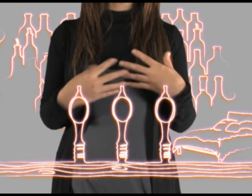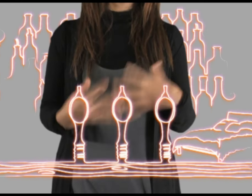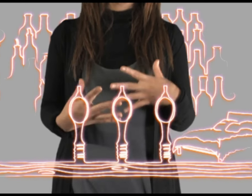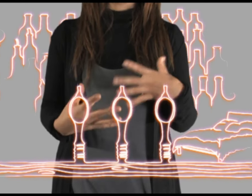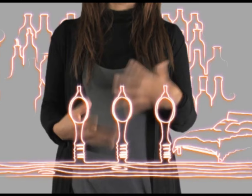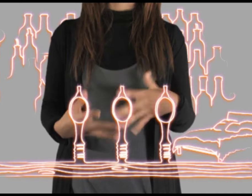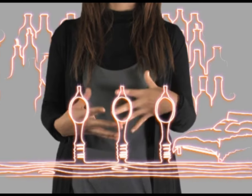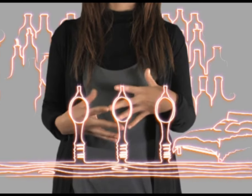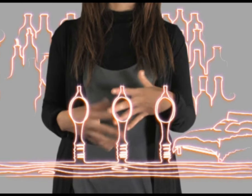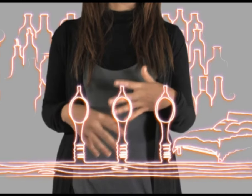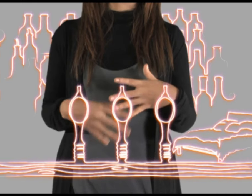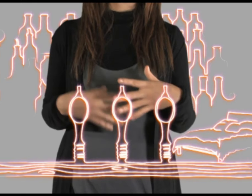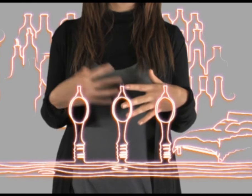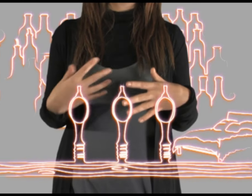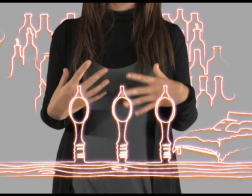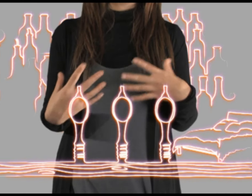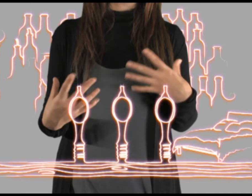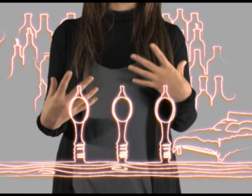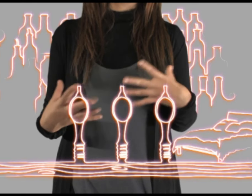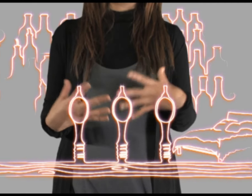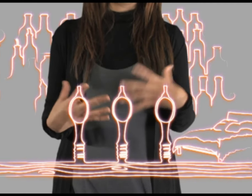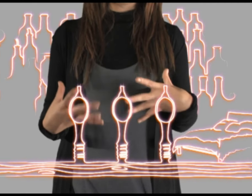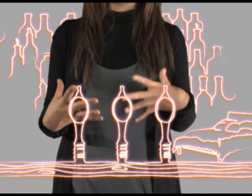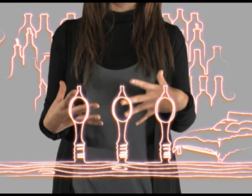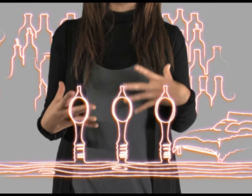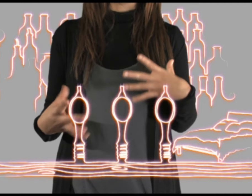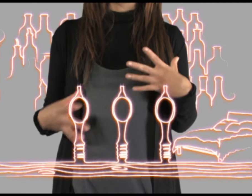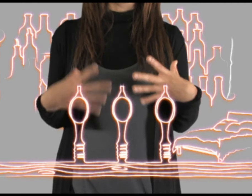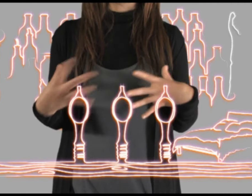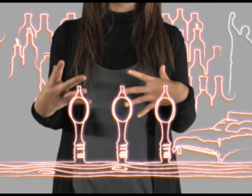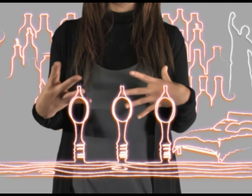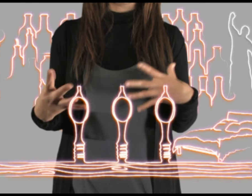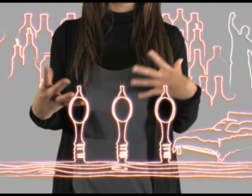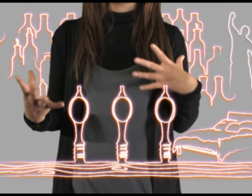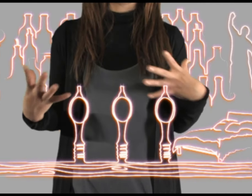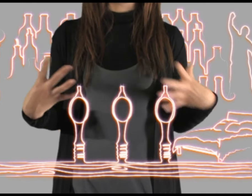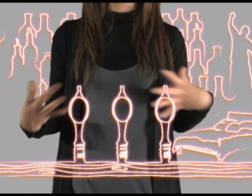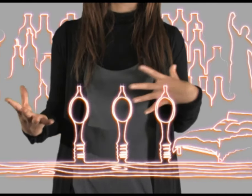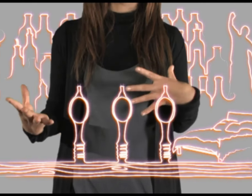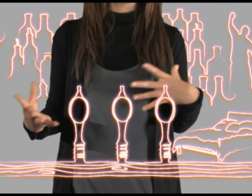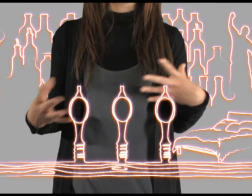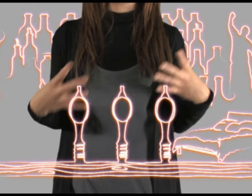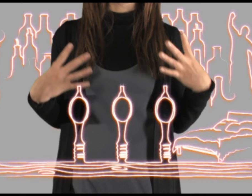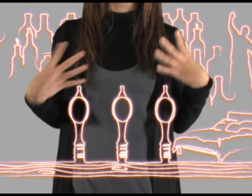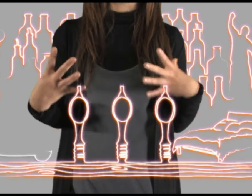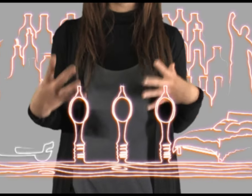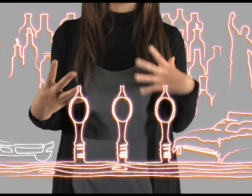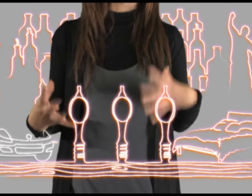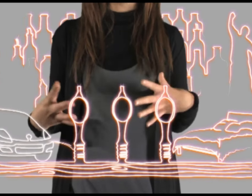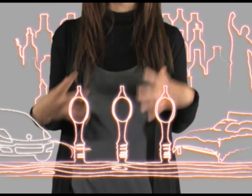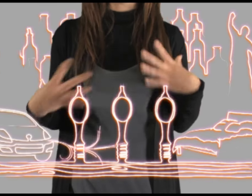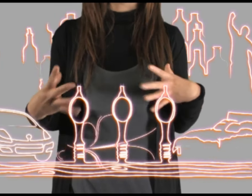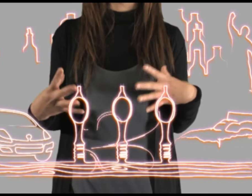I left work and there's so many people around, you know, drunk people all over the streets and I just wanted to get in my car and go.